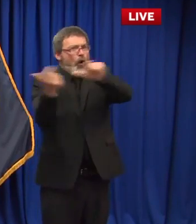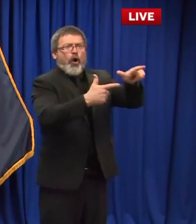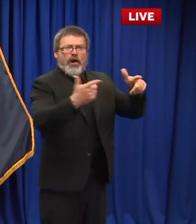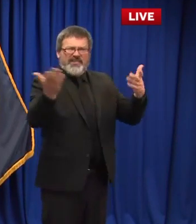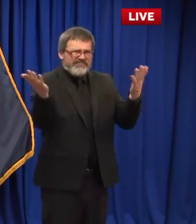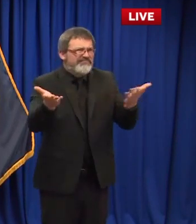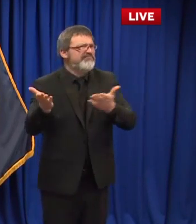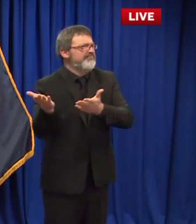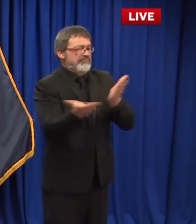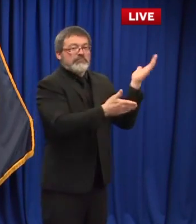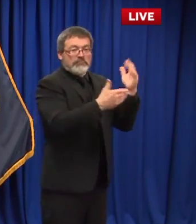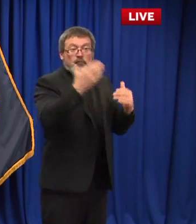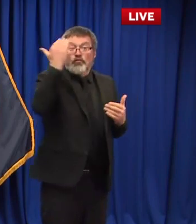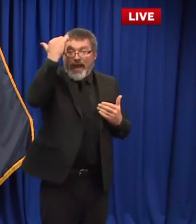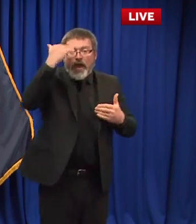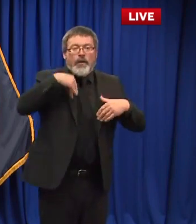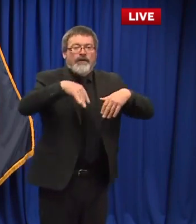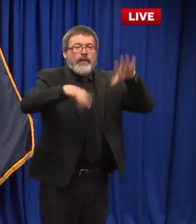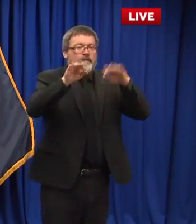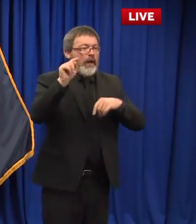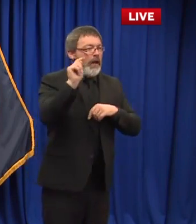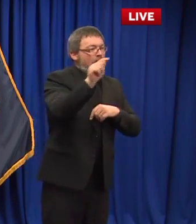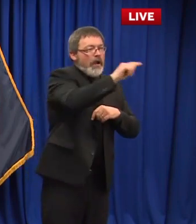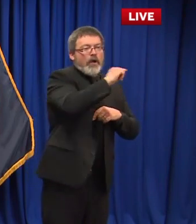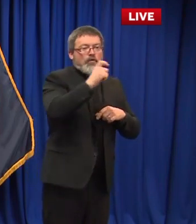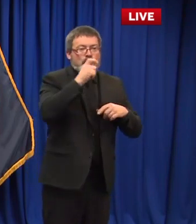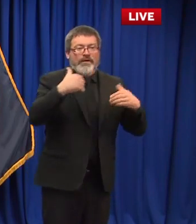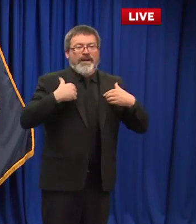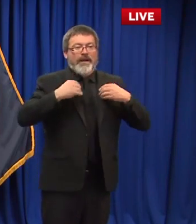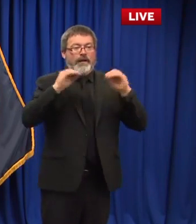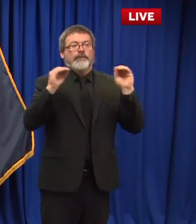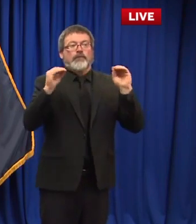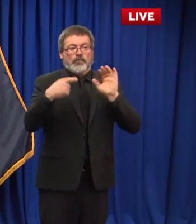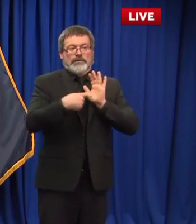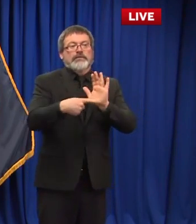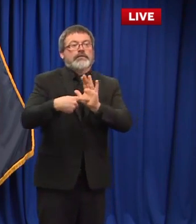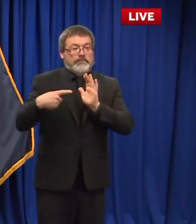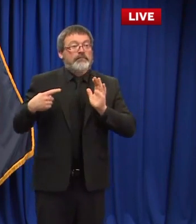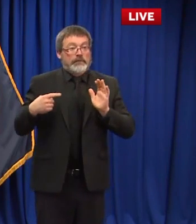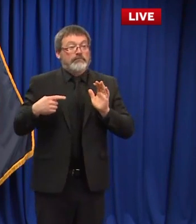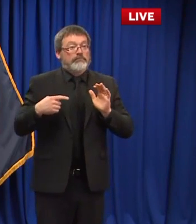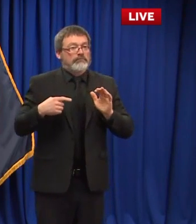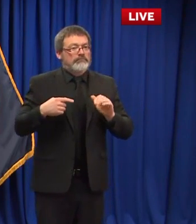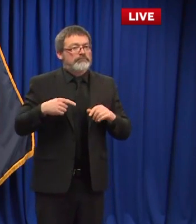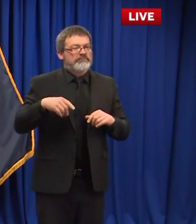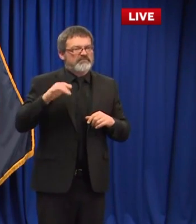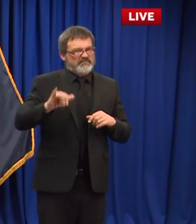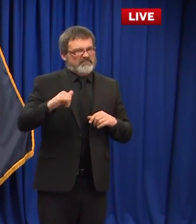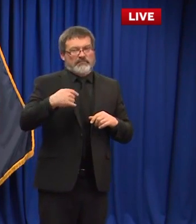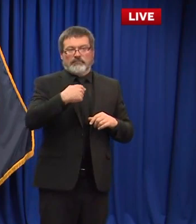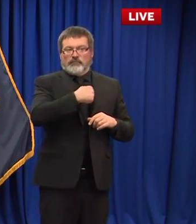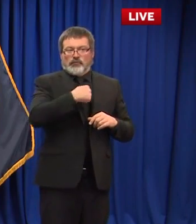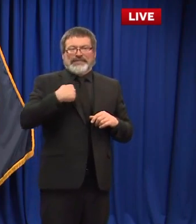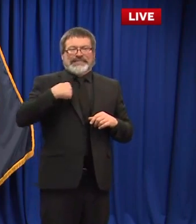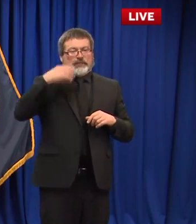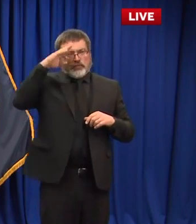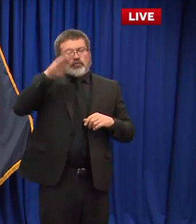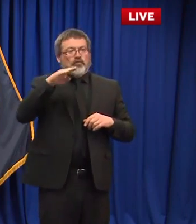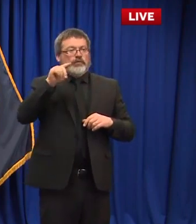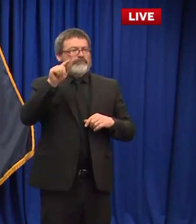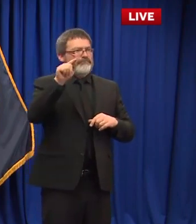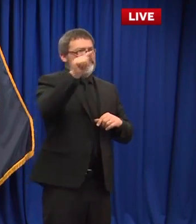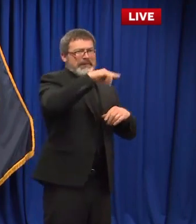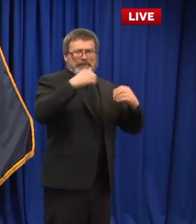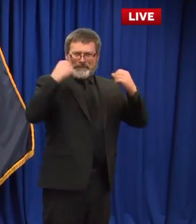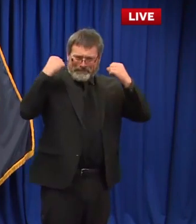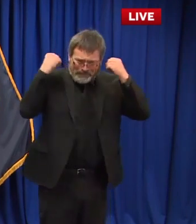to go get that test. Find out there's just a lot of asymptomatic spread that has been identified, not just here in New Hampshire, but across the country. And we just want to really